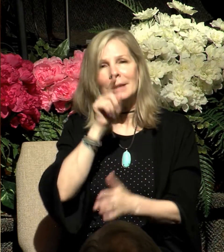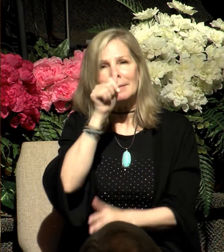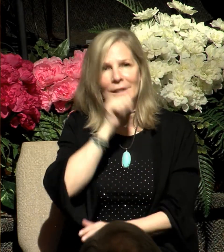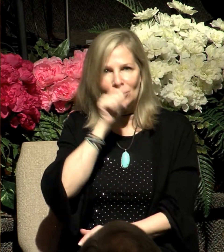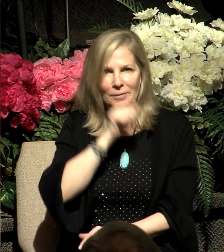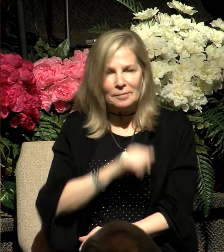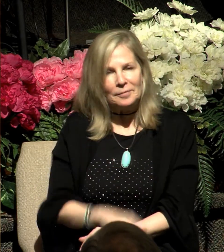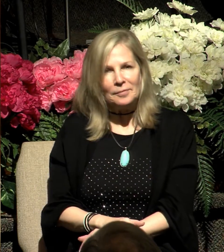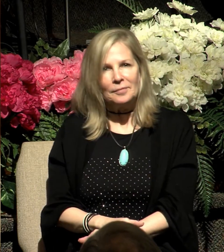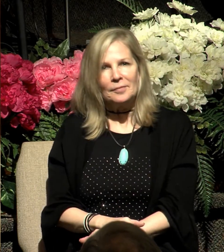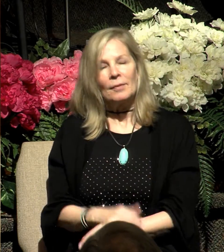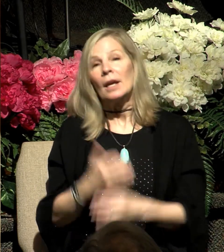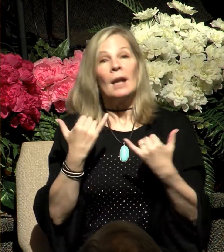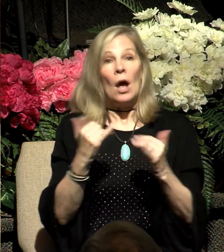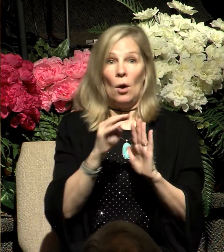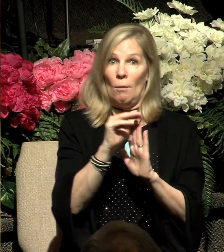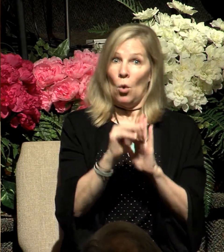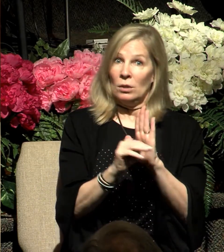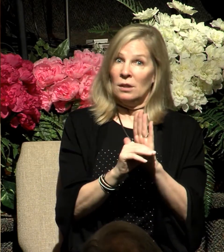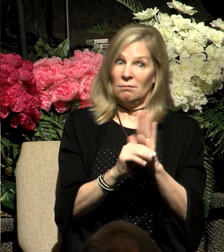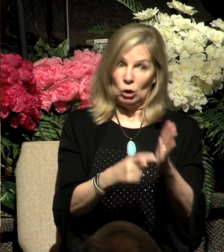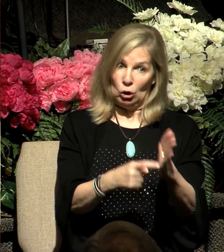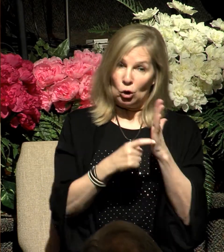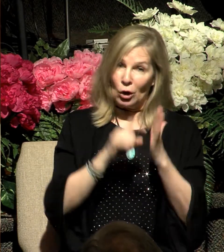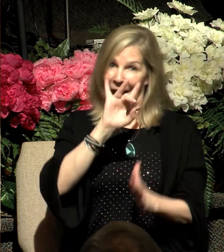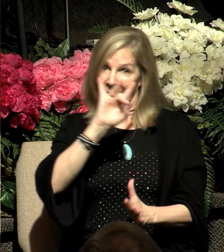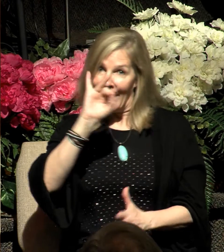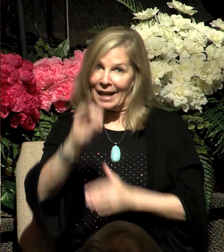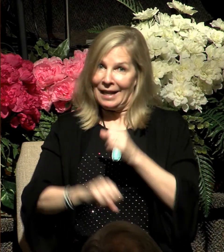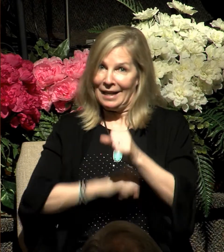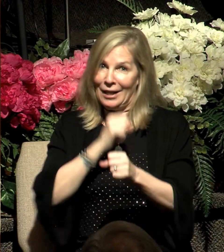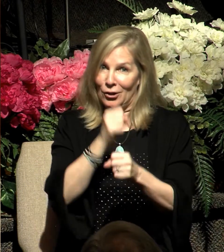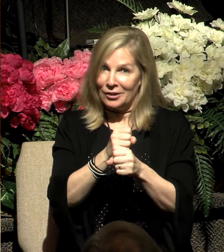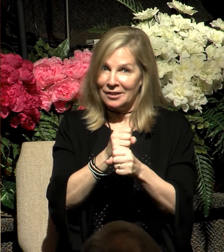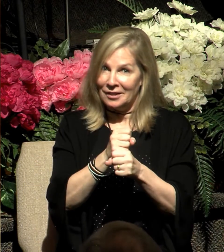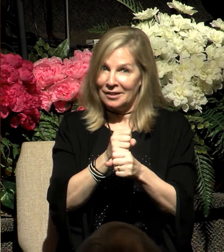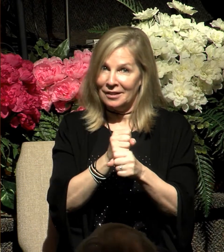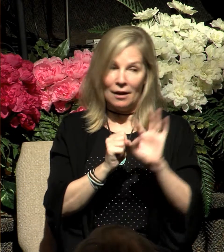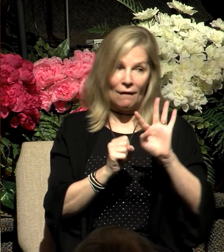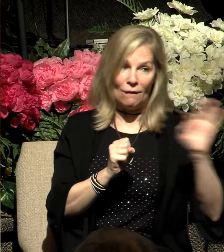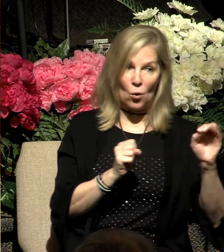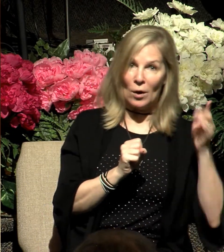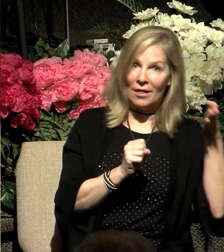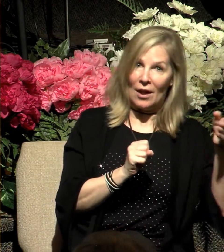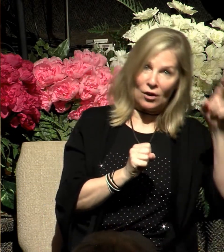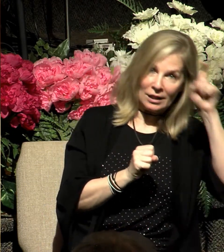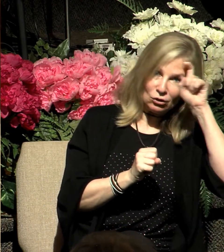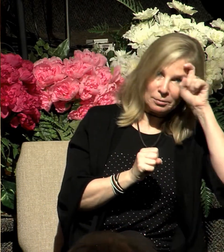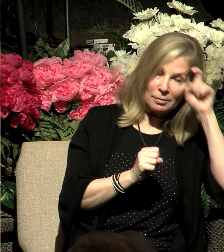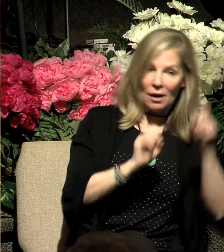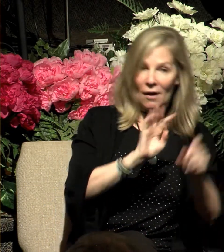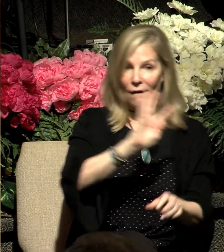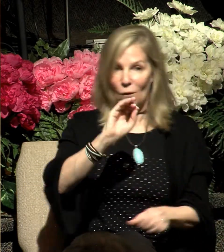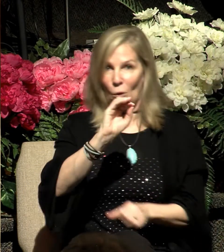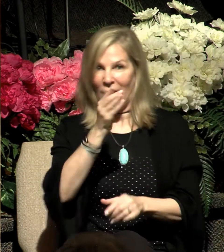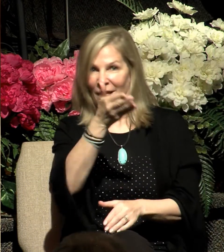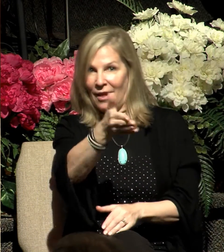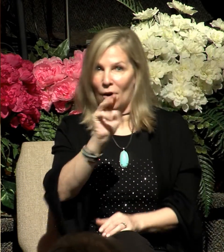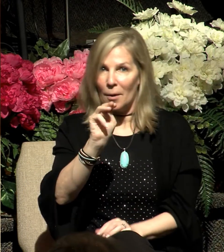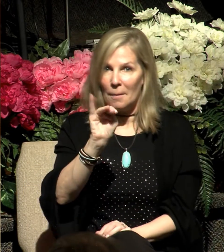it took 80 years for God to prepare him. 40 in Egypt, 40 in Midian. But now God